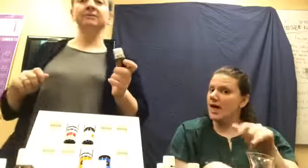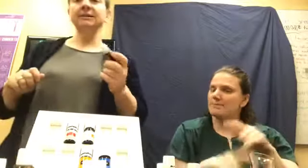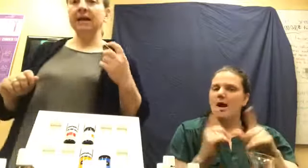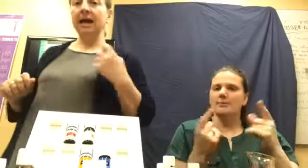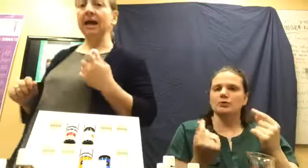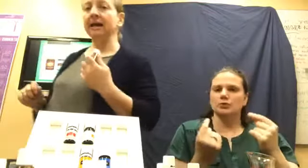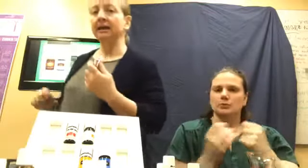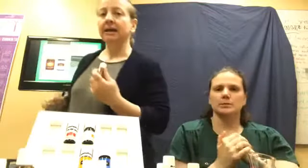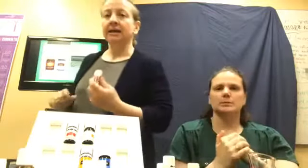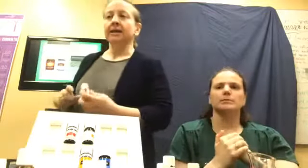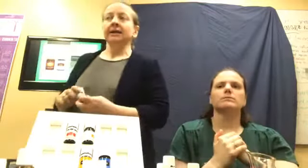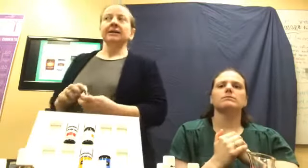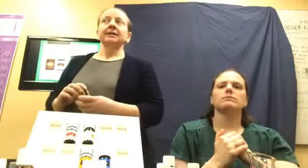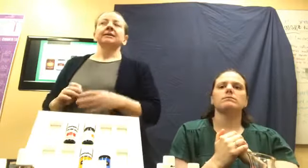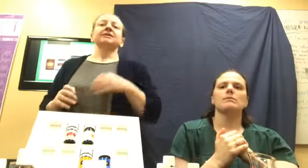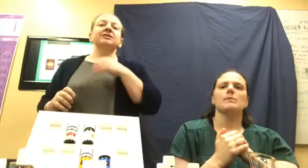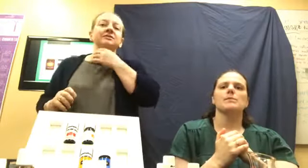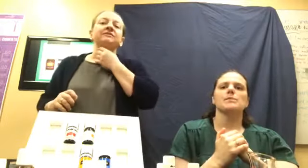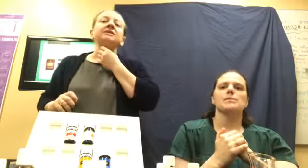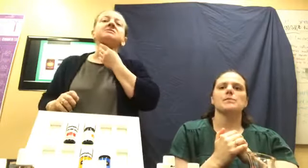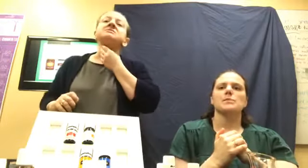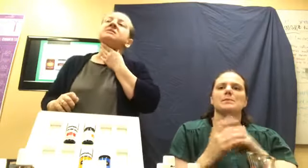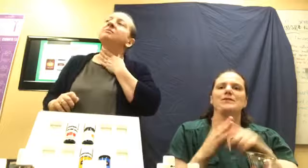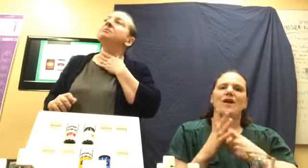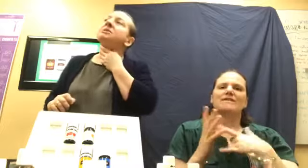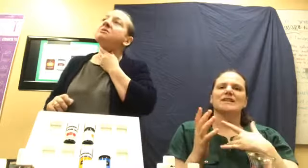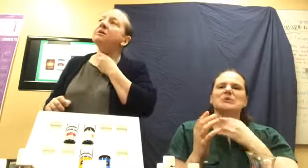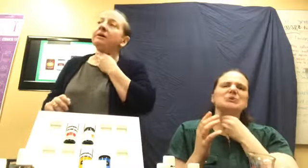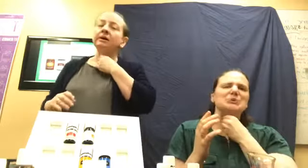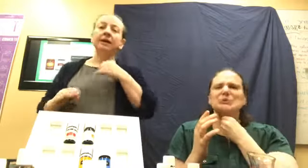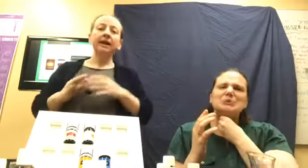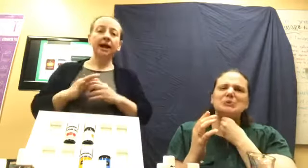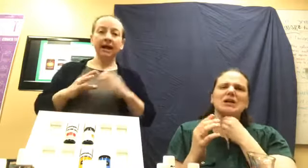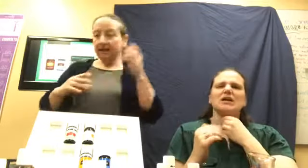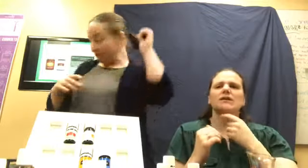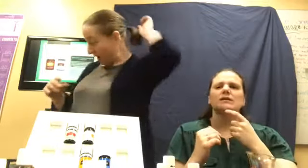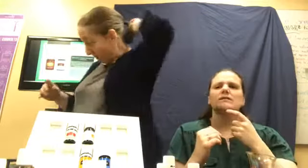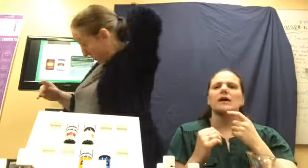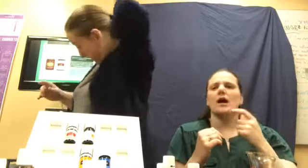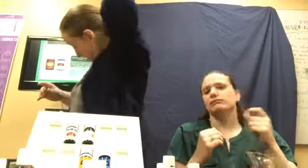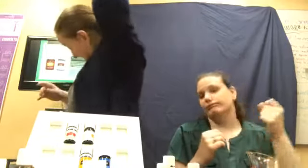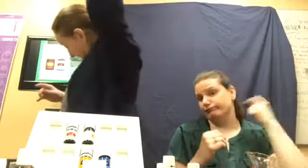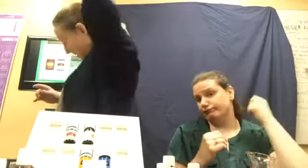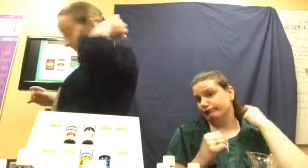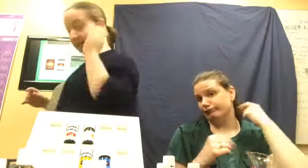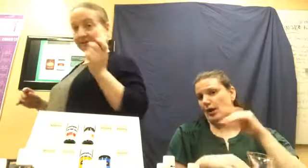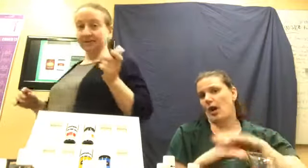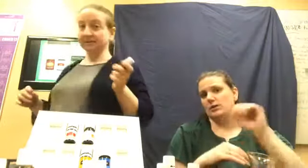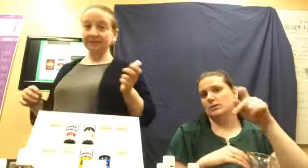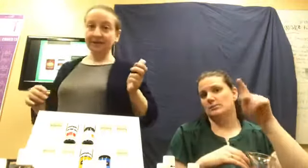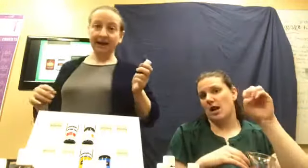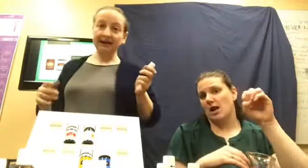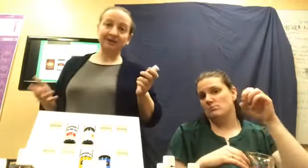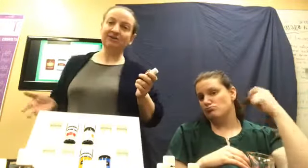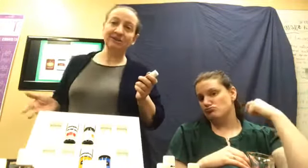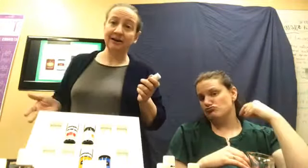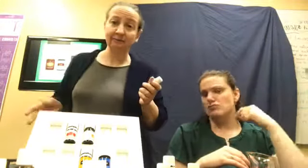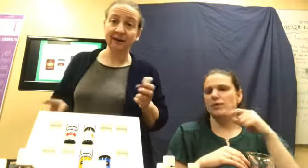is I start to feel a little something in my throat and I drop it on my spine cause I usually don't have my